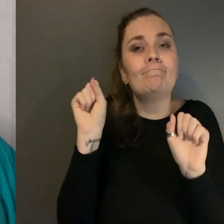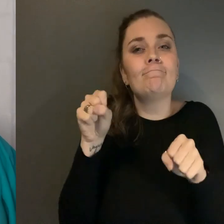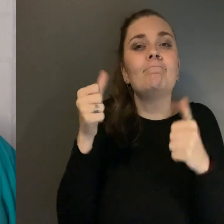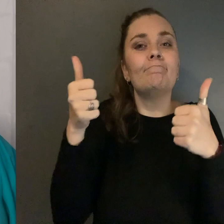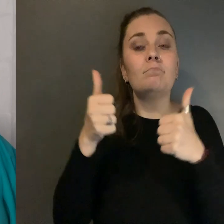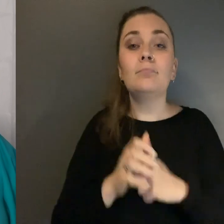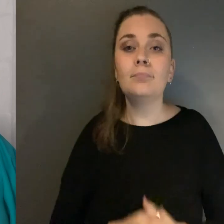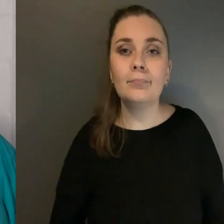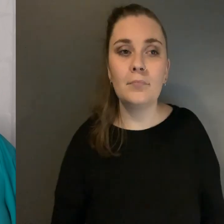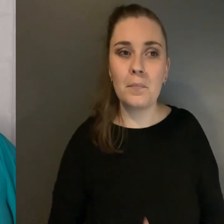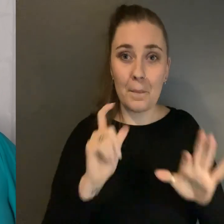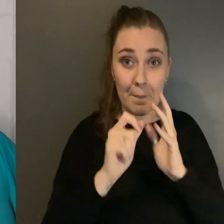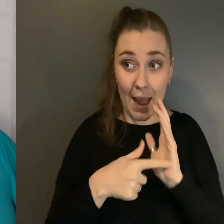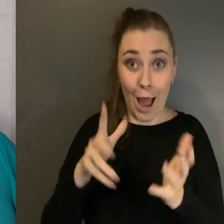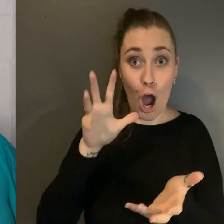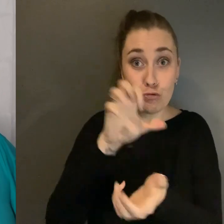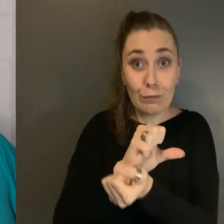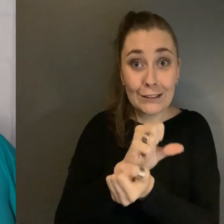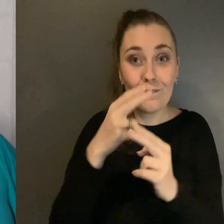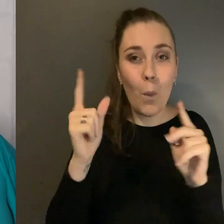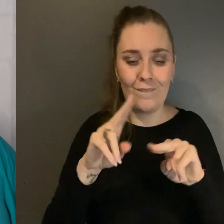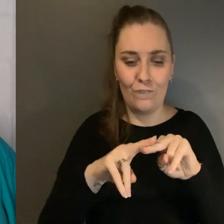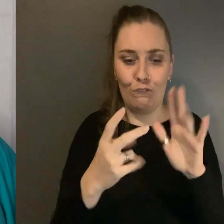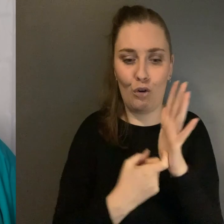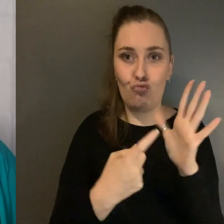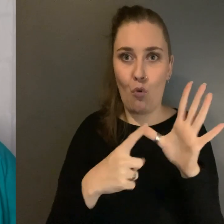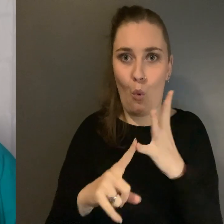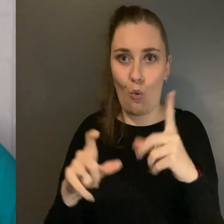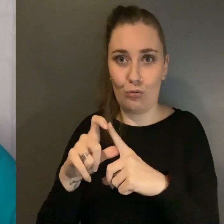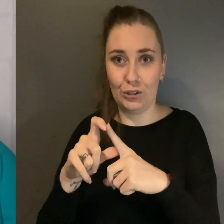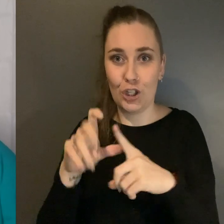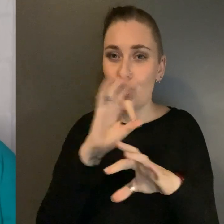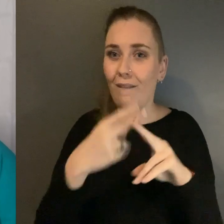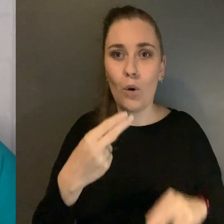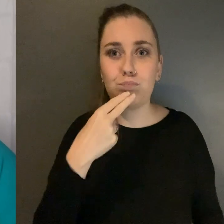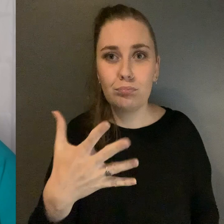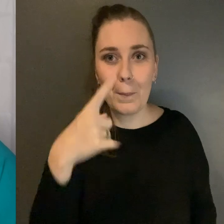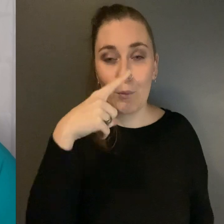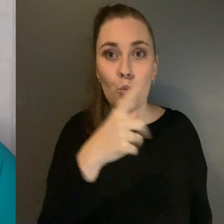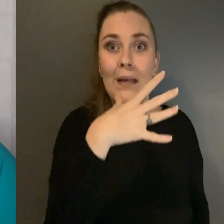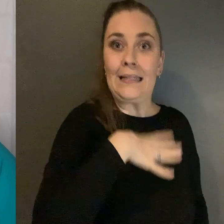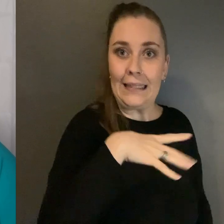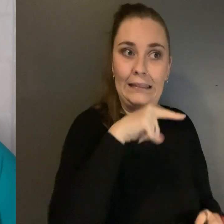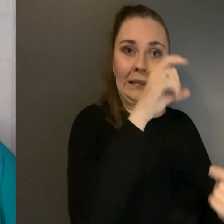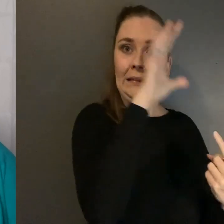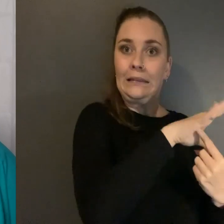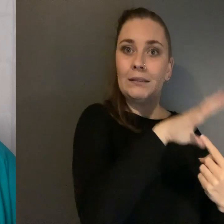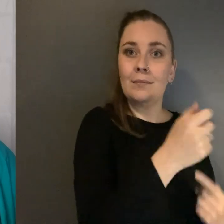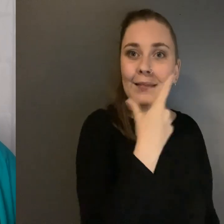But he was arrested for fraud Not for exploiting people who need medication And the